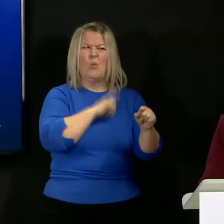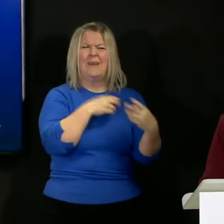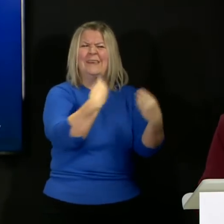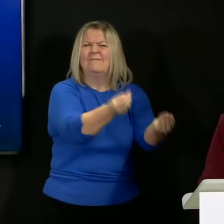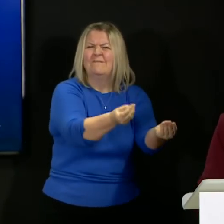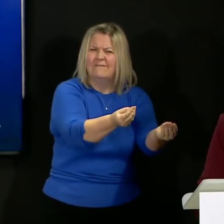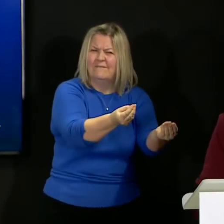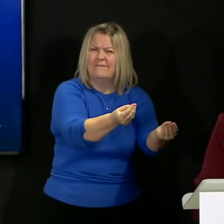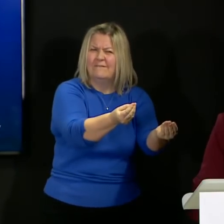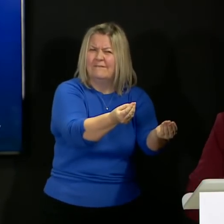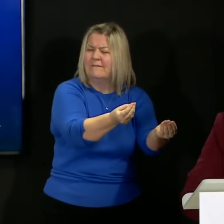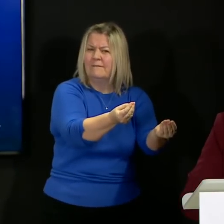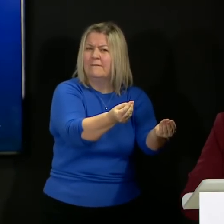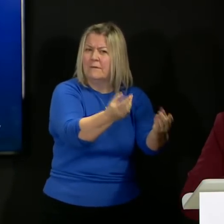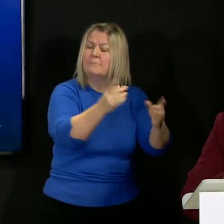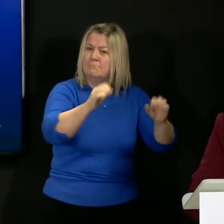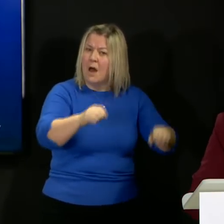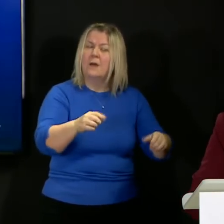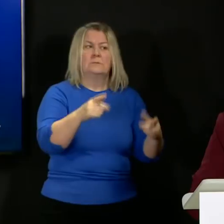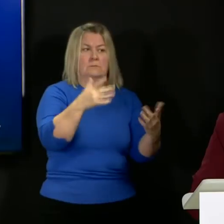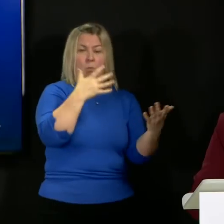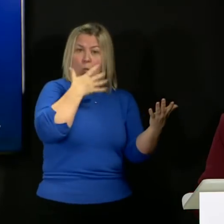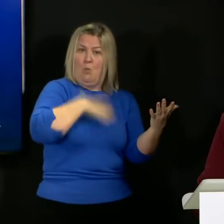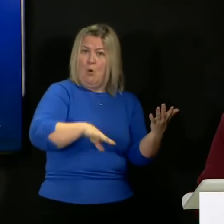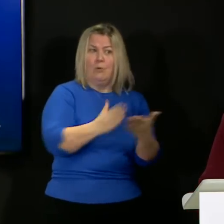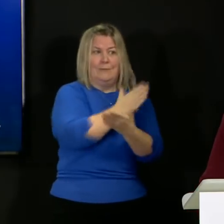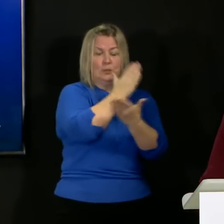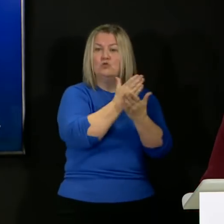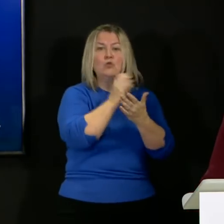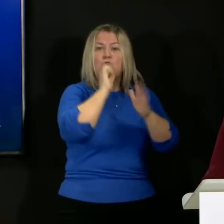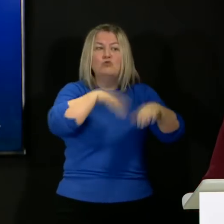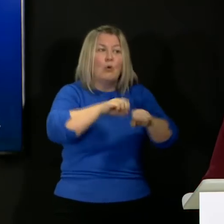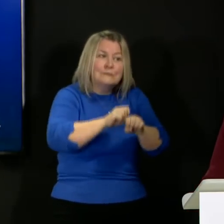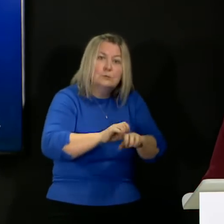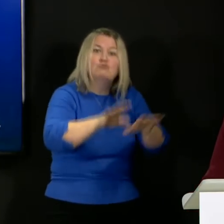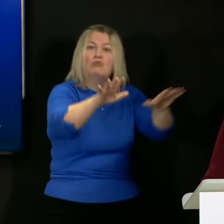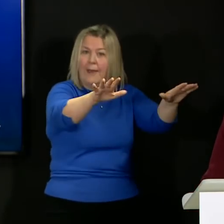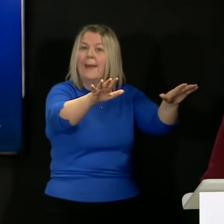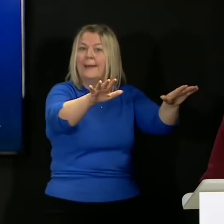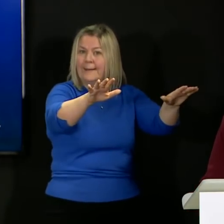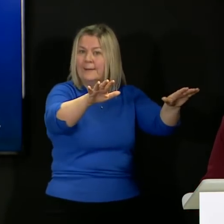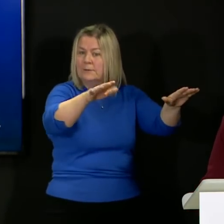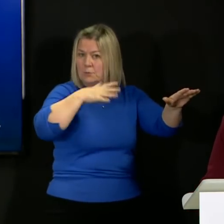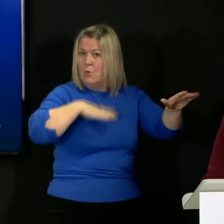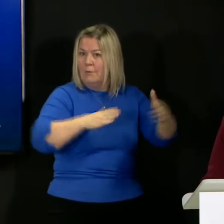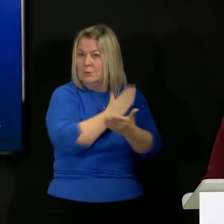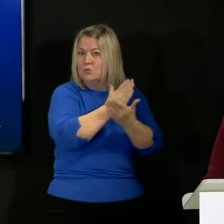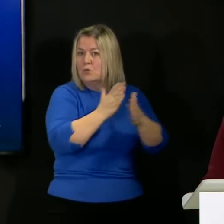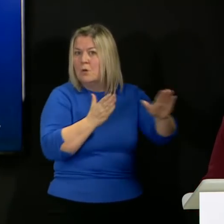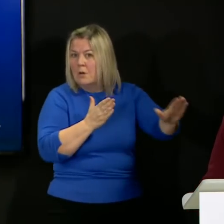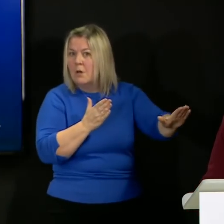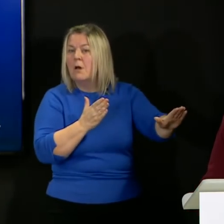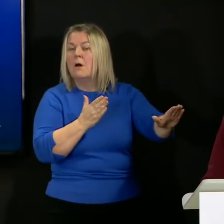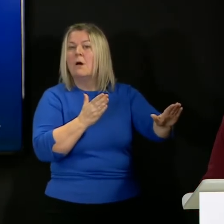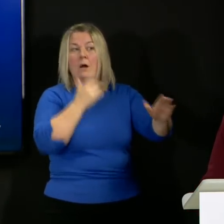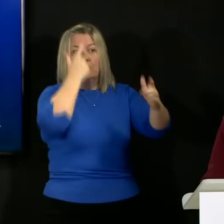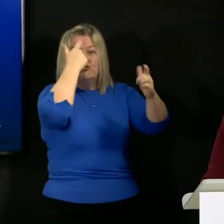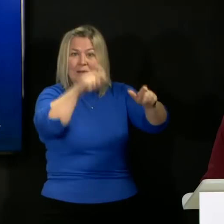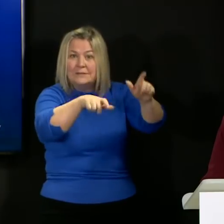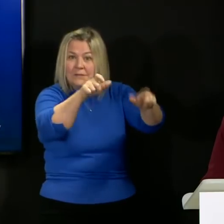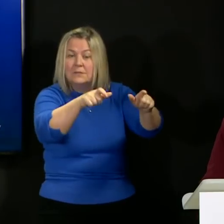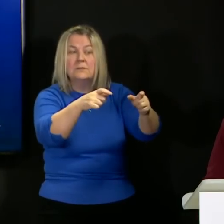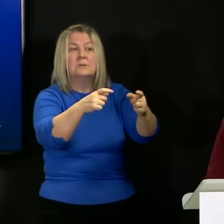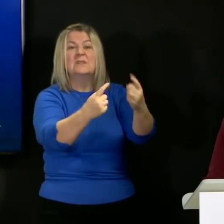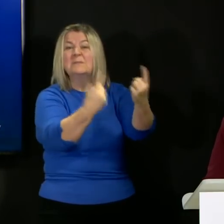off as many transmission routes into the care home as we possibly can and given that residents will not